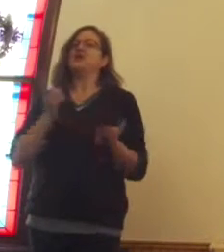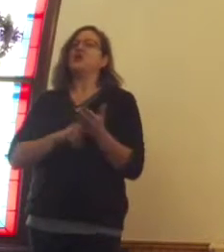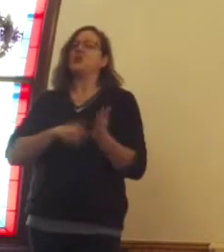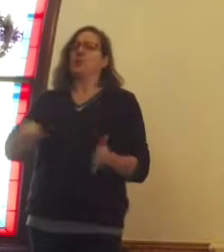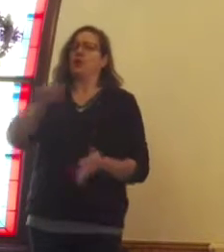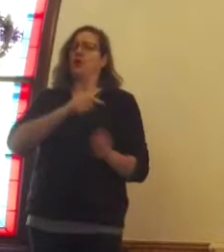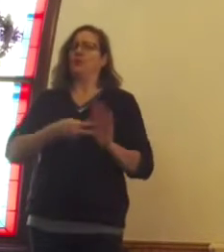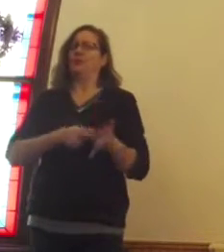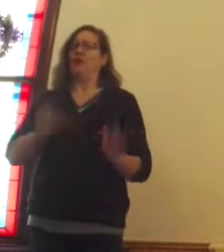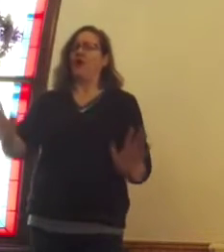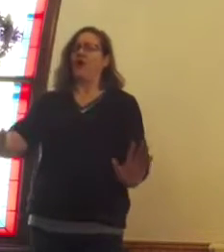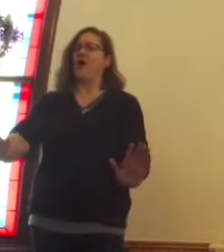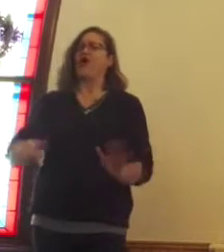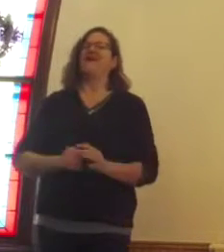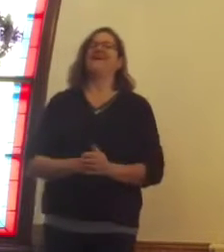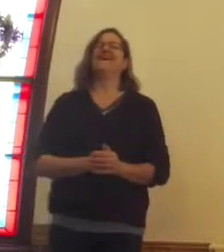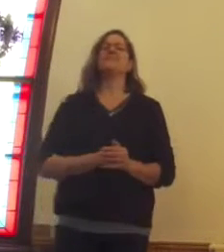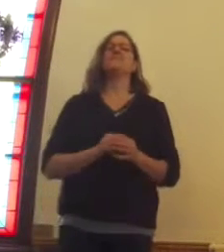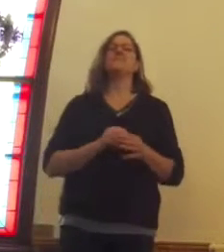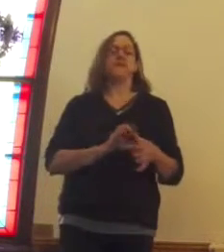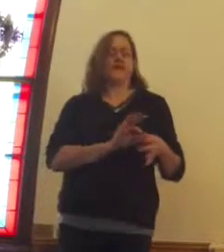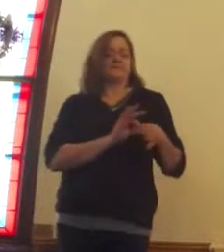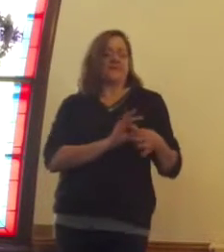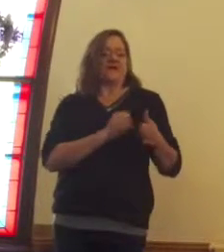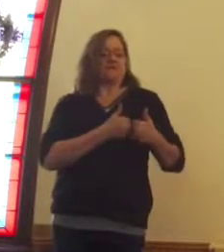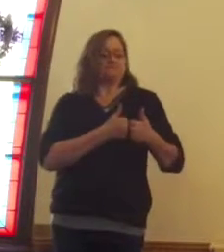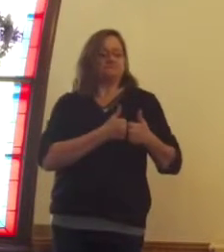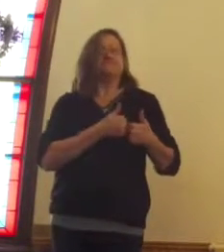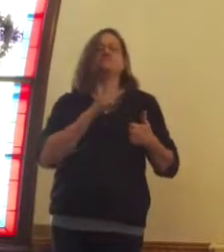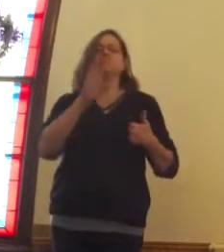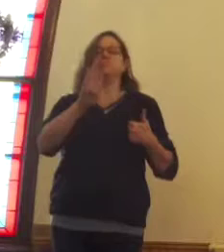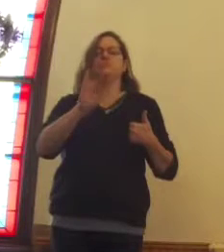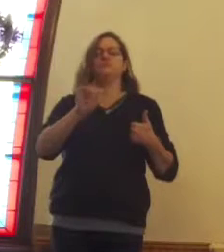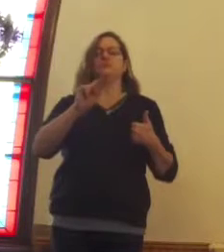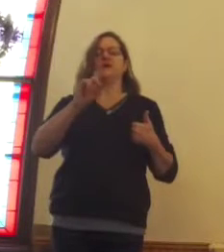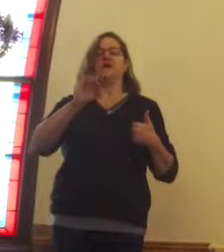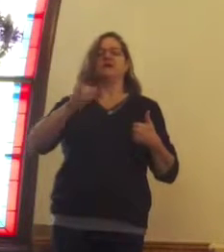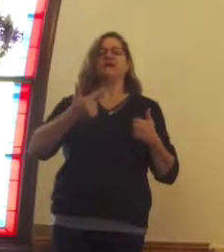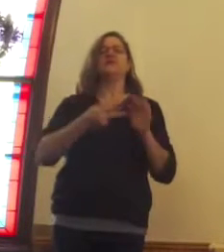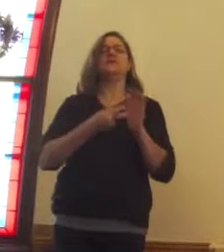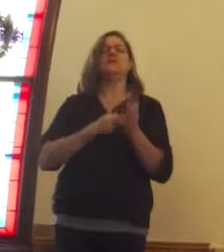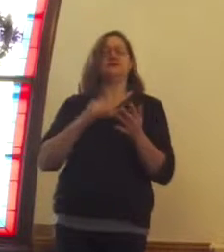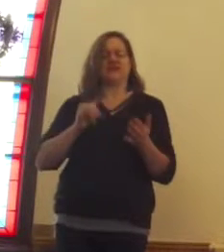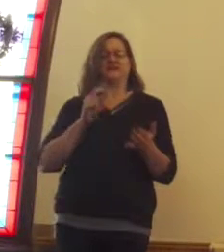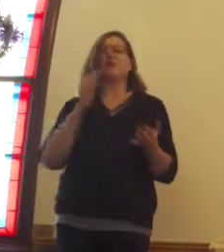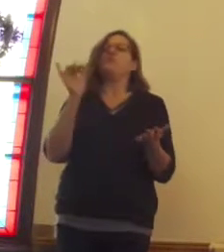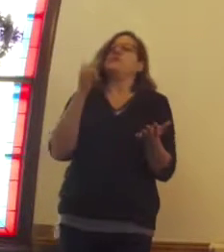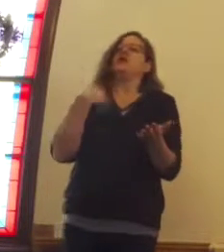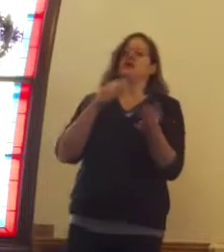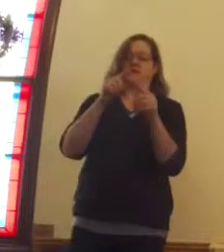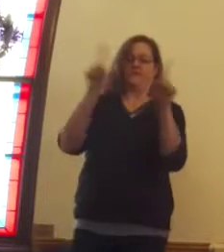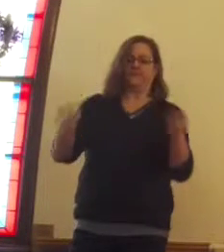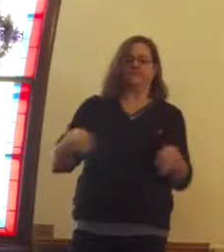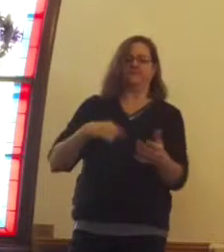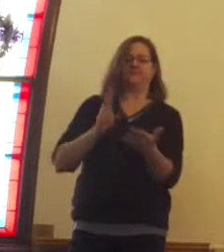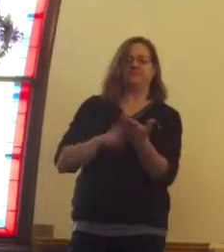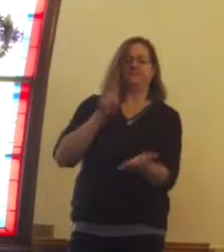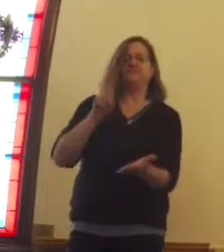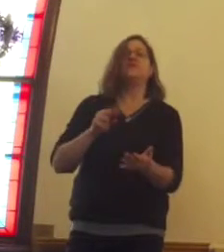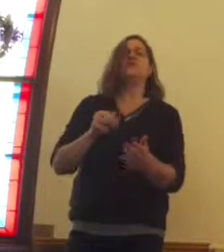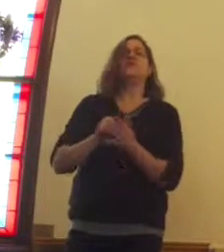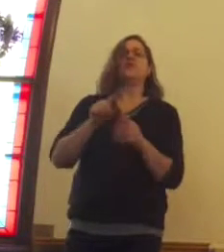So binding in those days, it was a contract where it was drawn when a